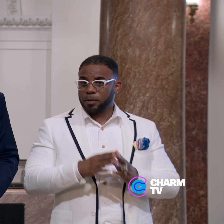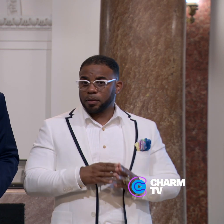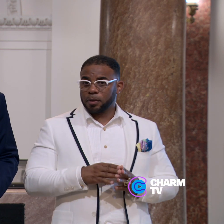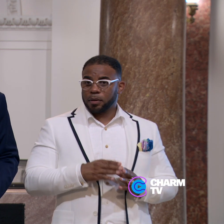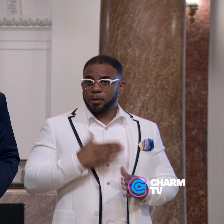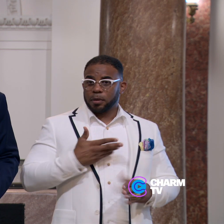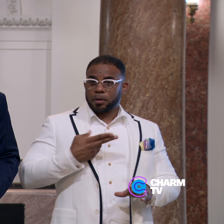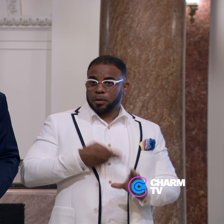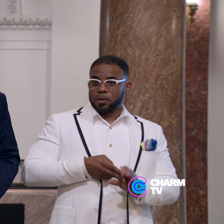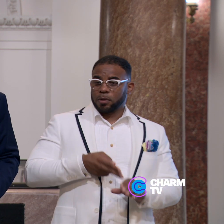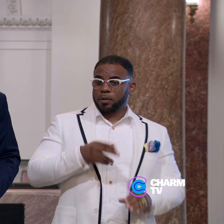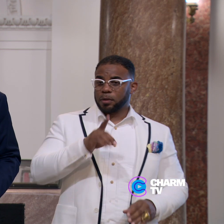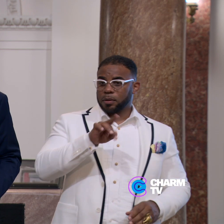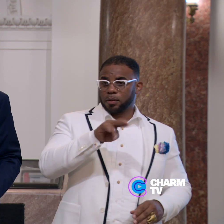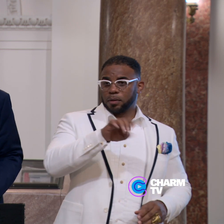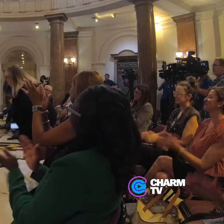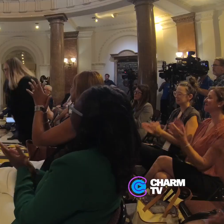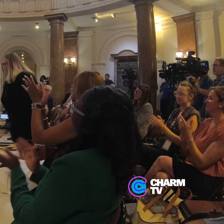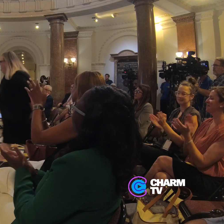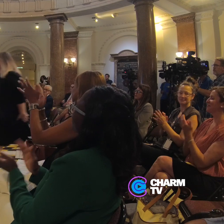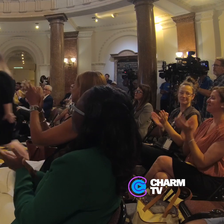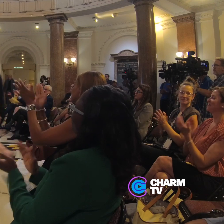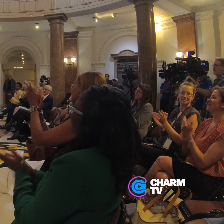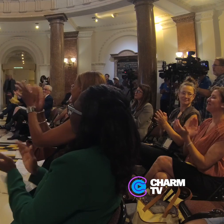Please join me in welcoming Daniel Meister.